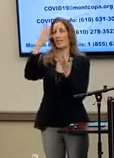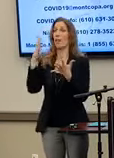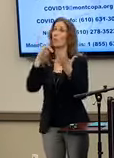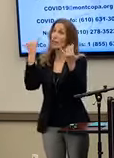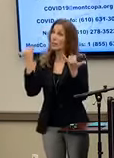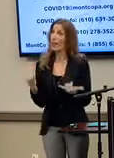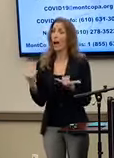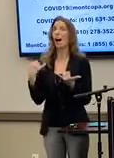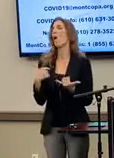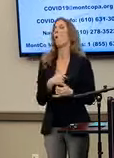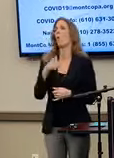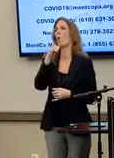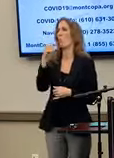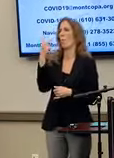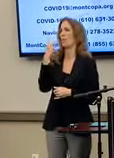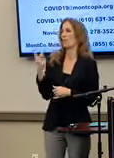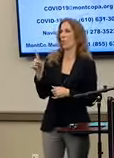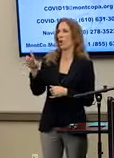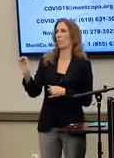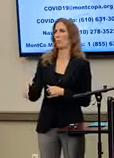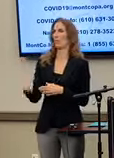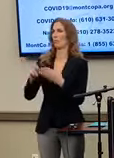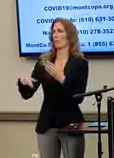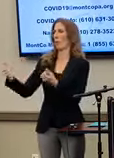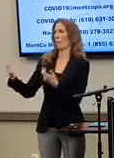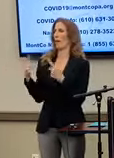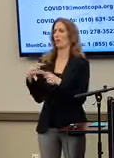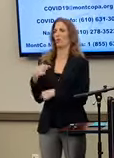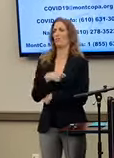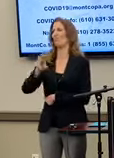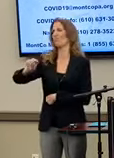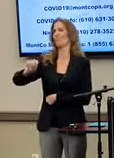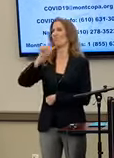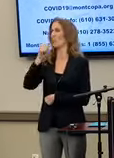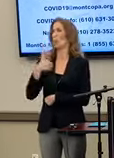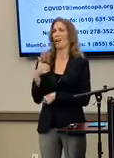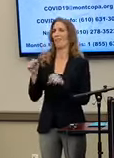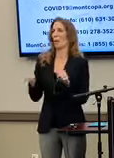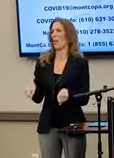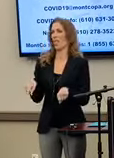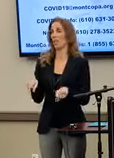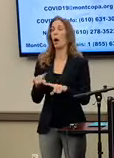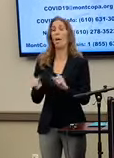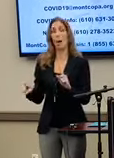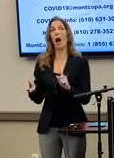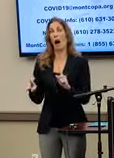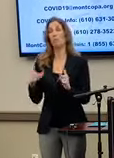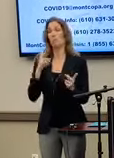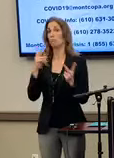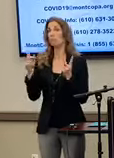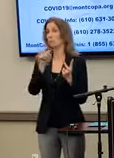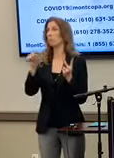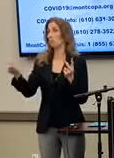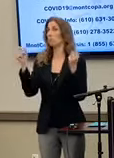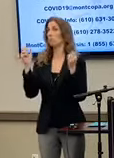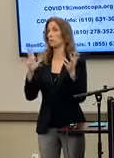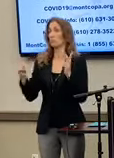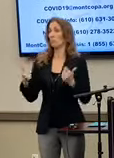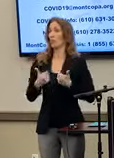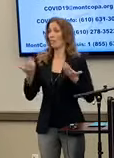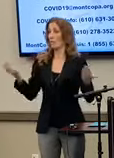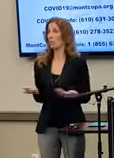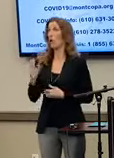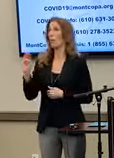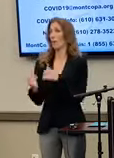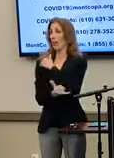will not get to 100% the ability to report 100% of these tests, but we are getting all the individuals who reside in